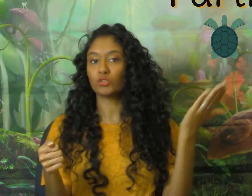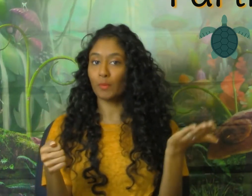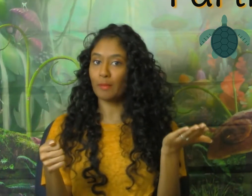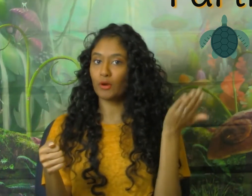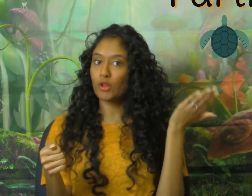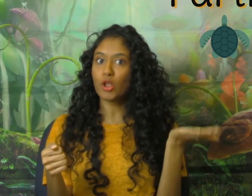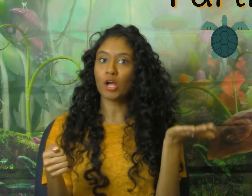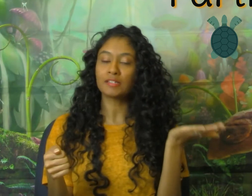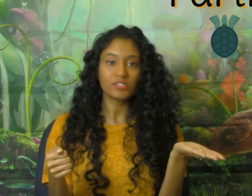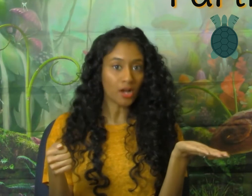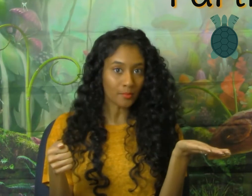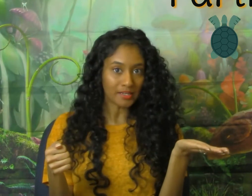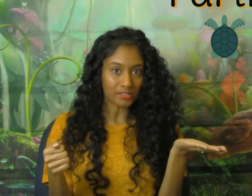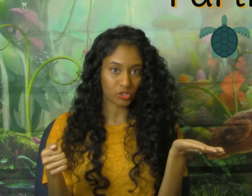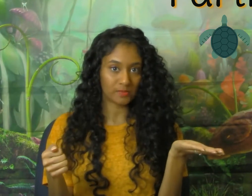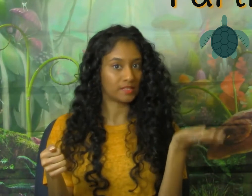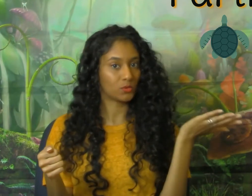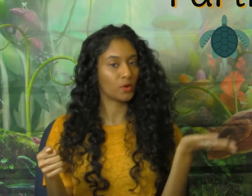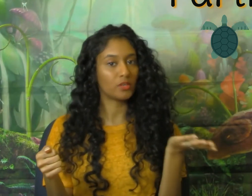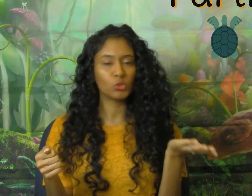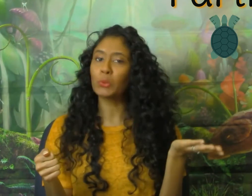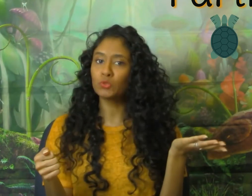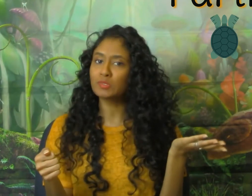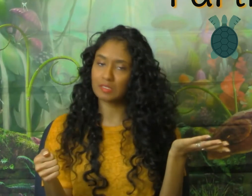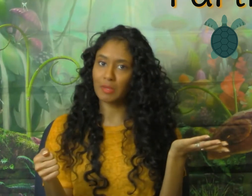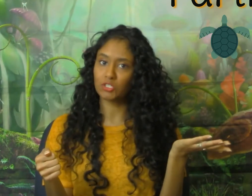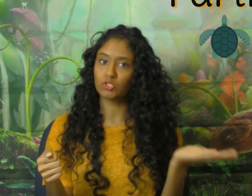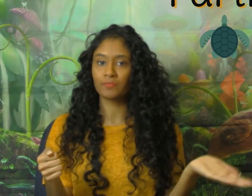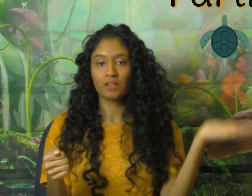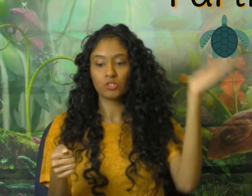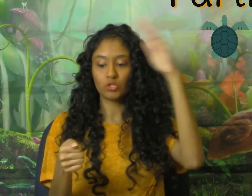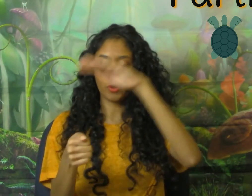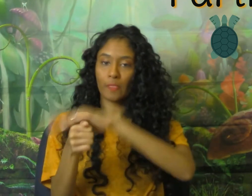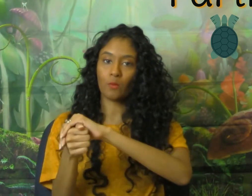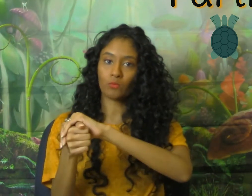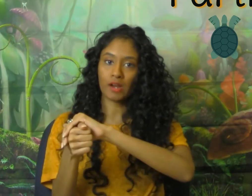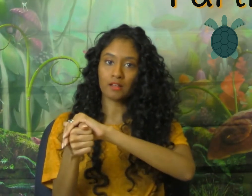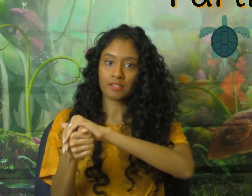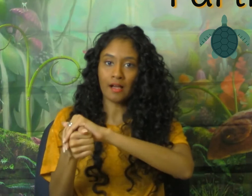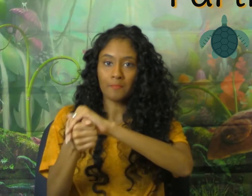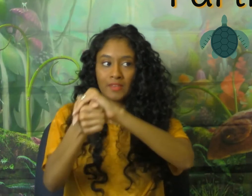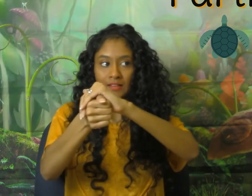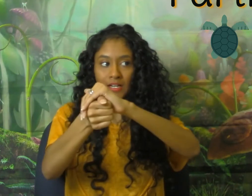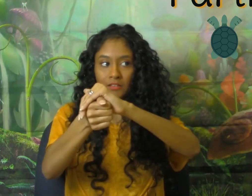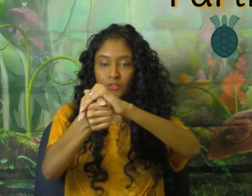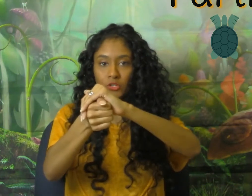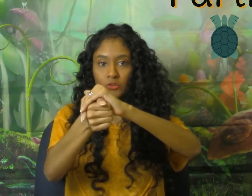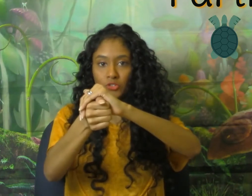remember non-dominant just means the one that you don't use as much. So you put that one right on top like a little turtle shell